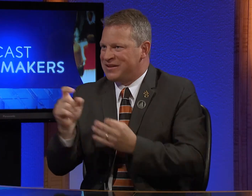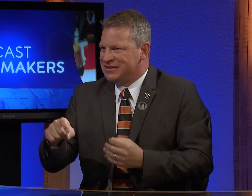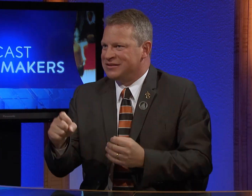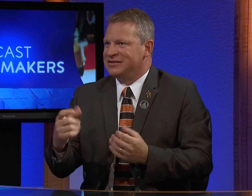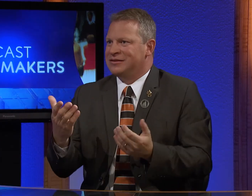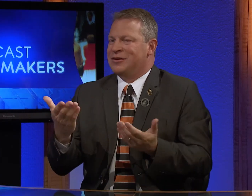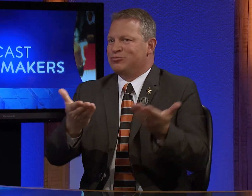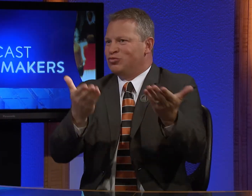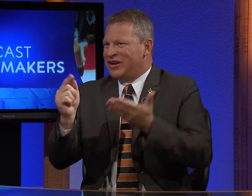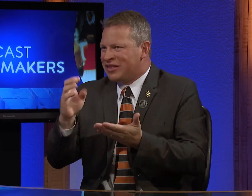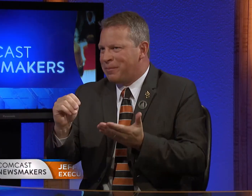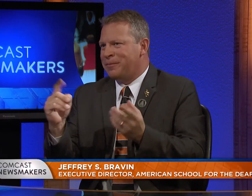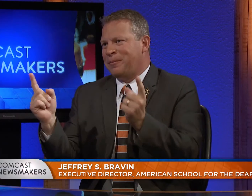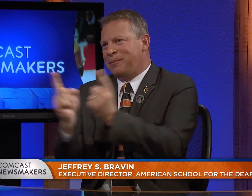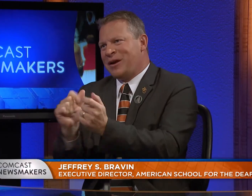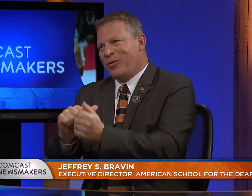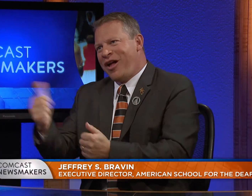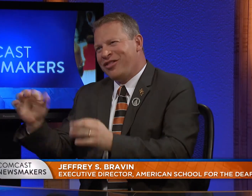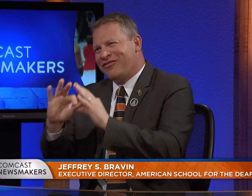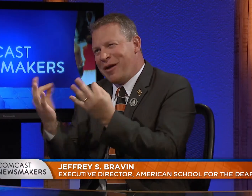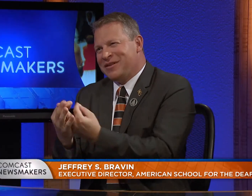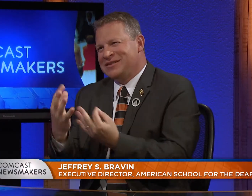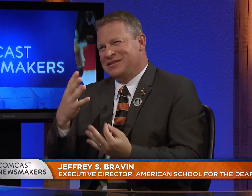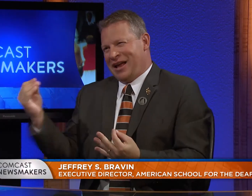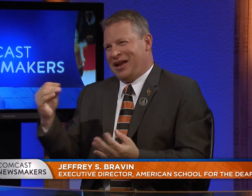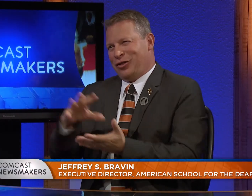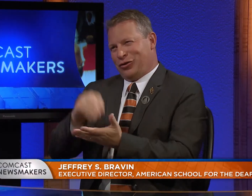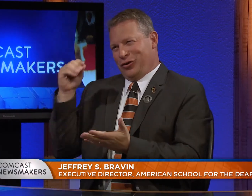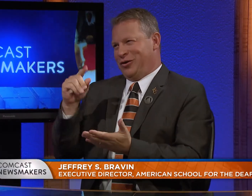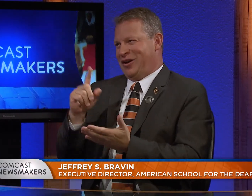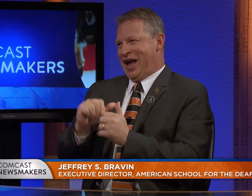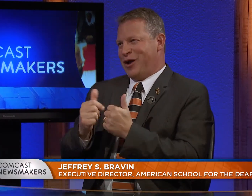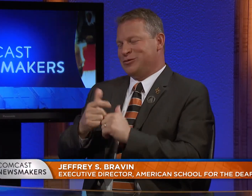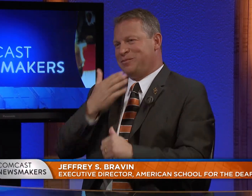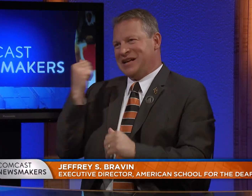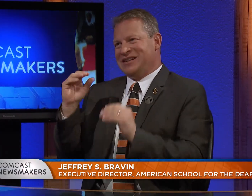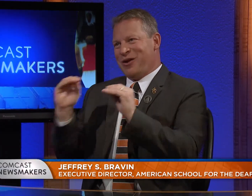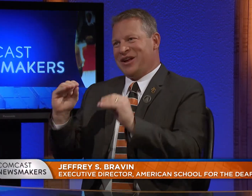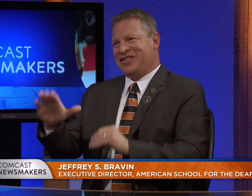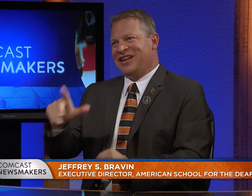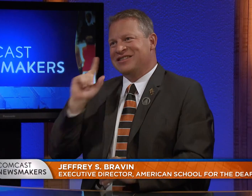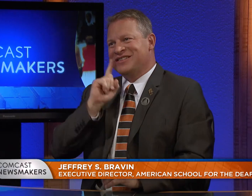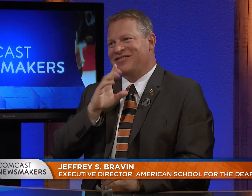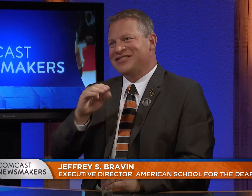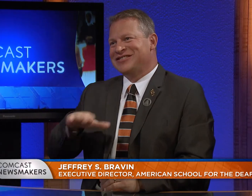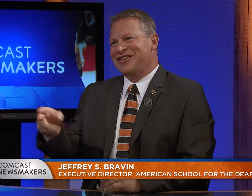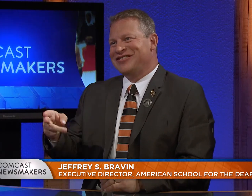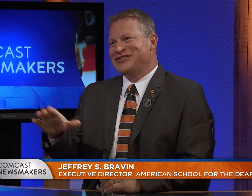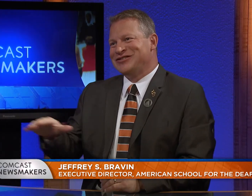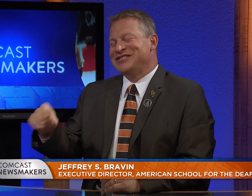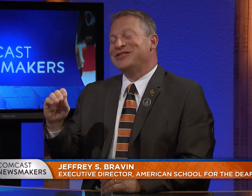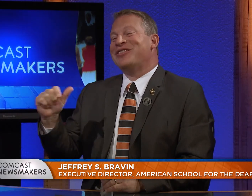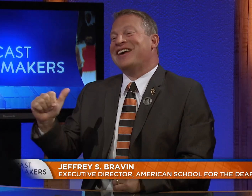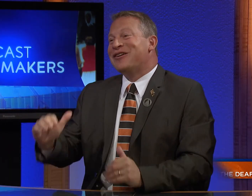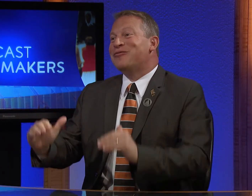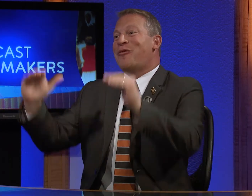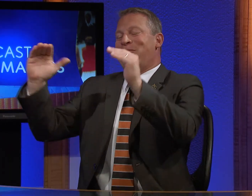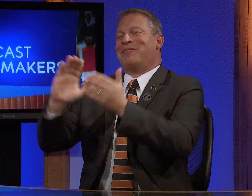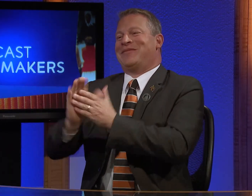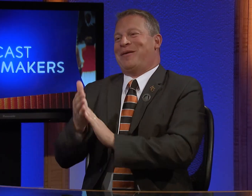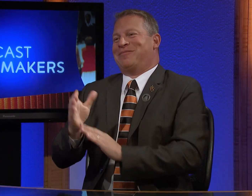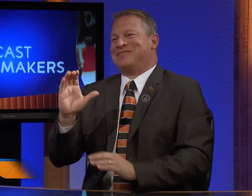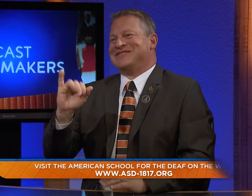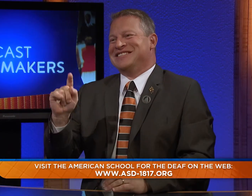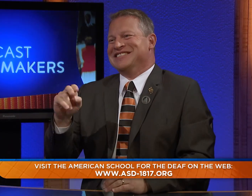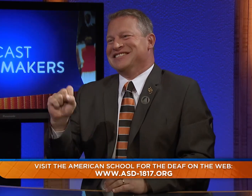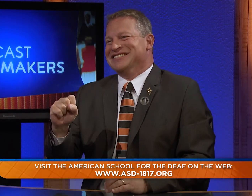intervene, provide support to the family, bring them to the school, let them meet other families, and learn how to best educate their deaf or hard of hearing child